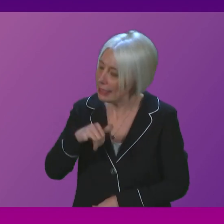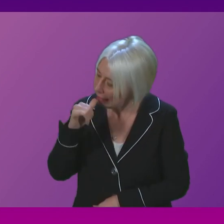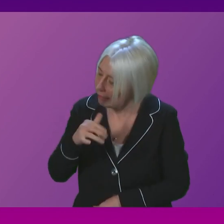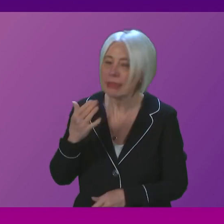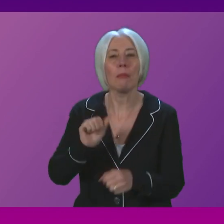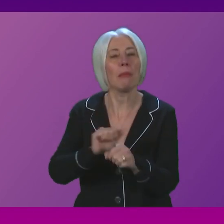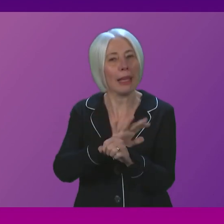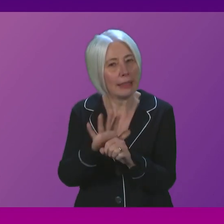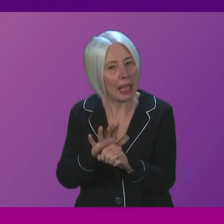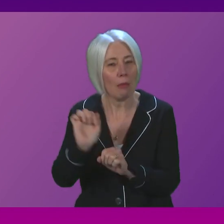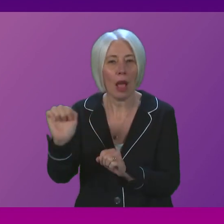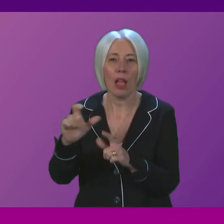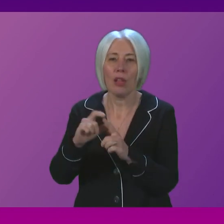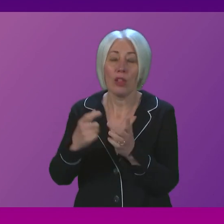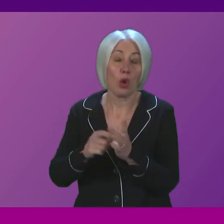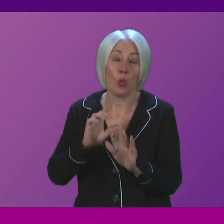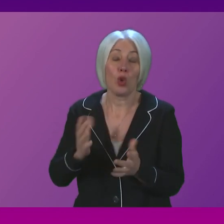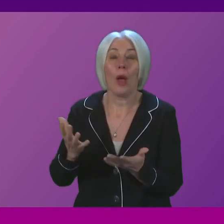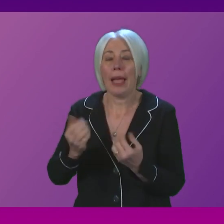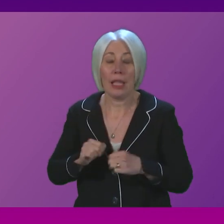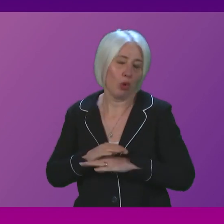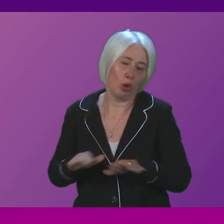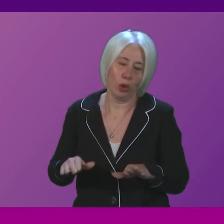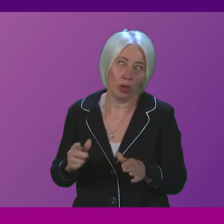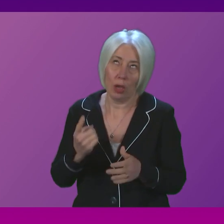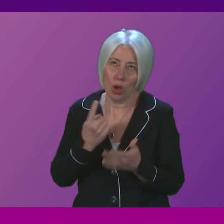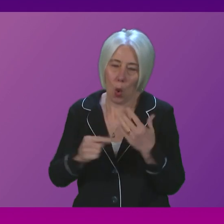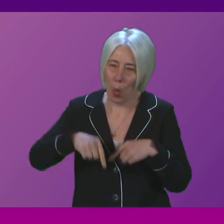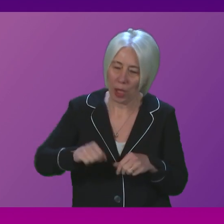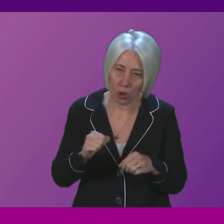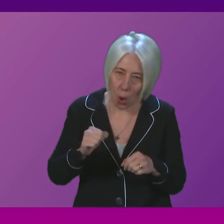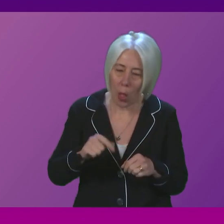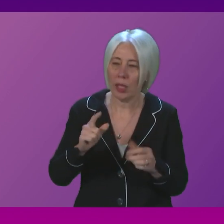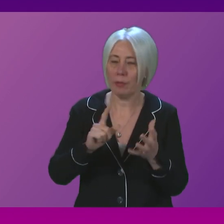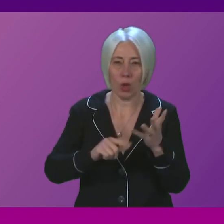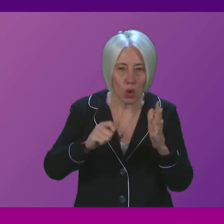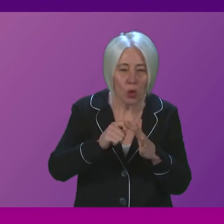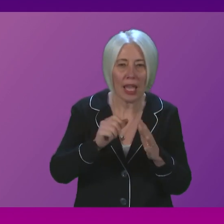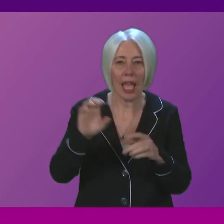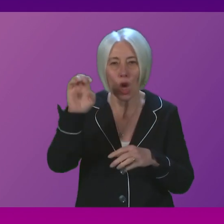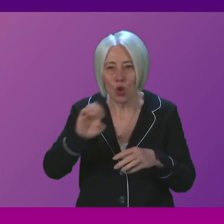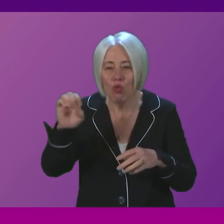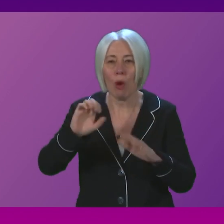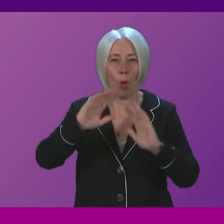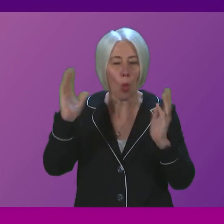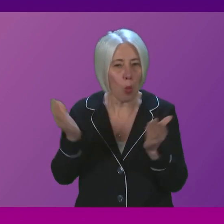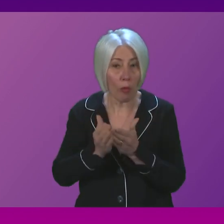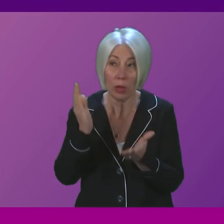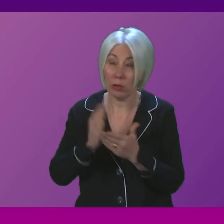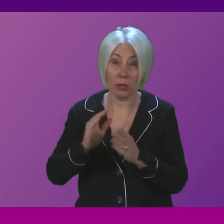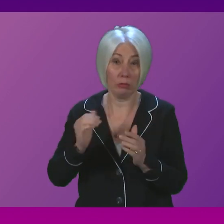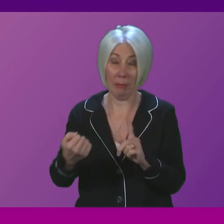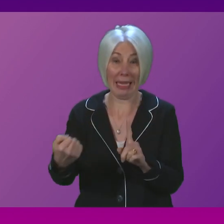pandemic, and whether Douglas Ross likes to admit it or not, not just in Scotland, but across the UK, Europe and the world, that has had an impact on health